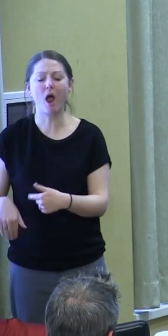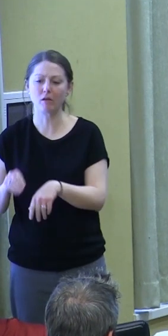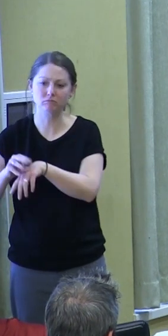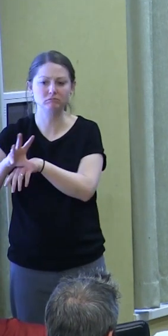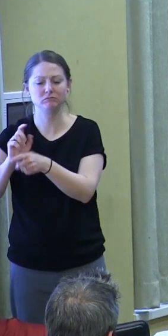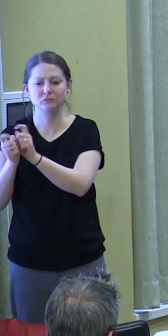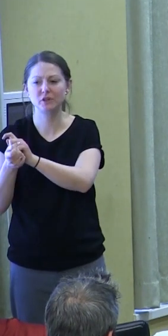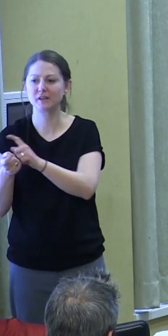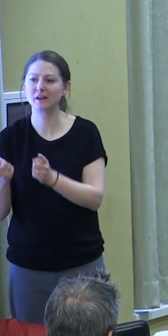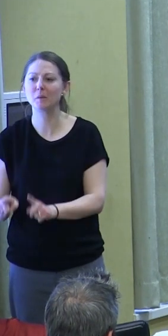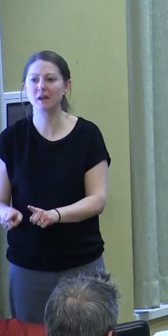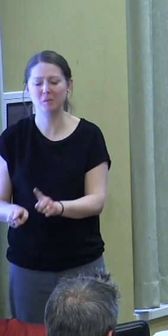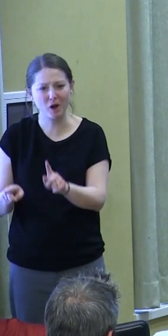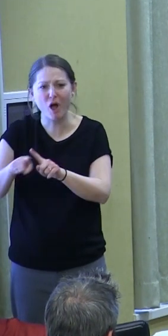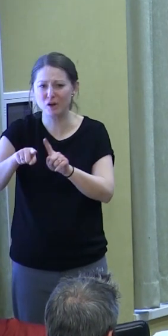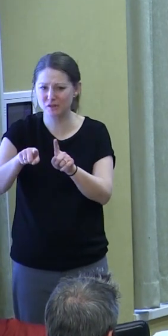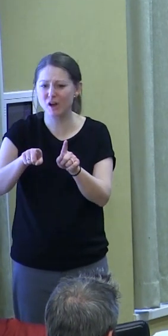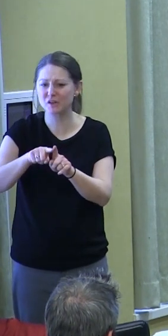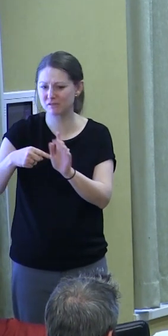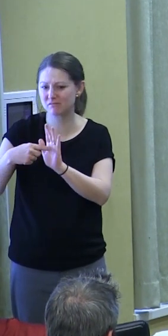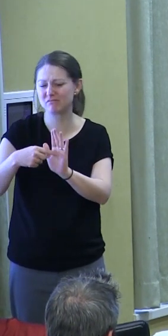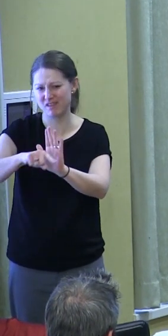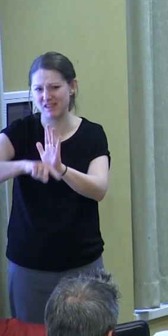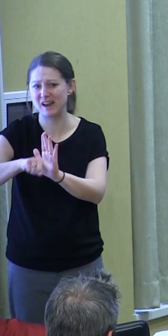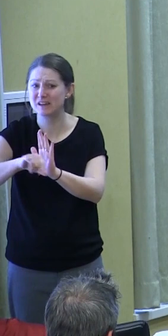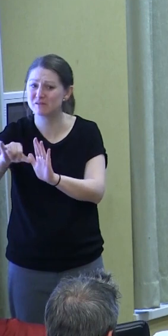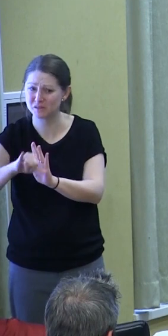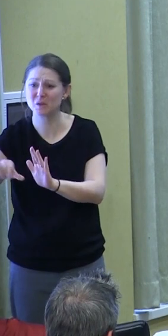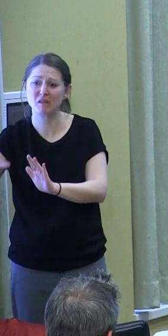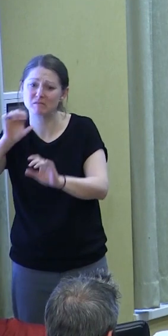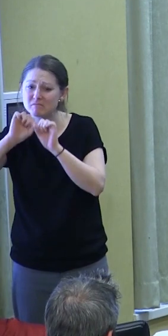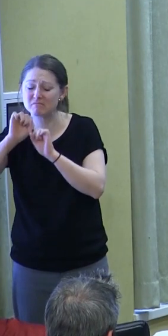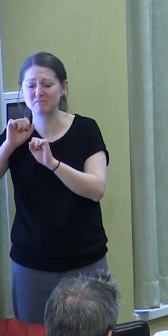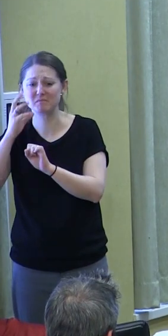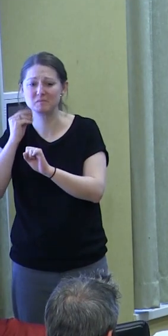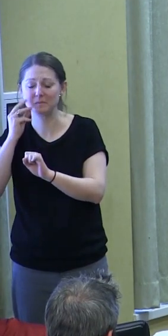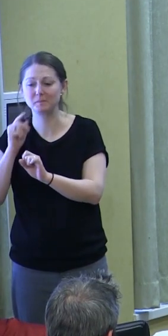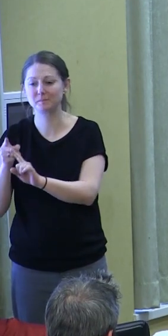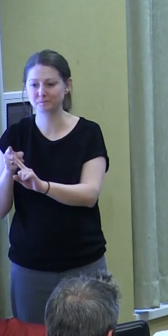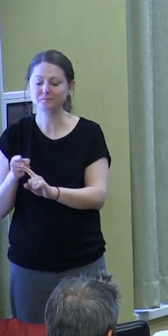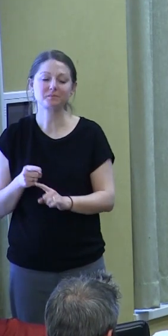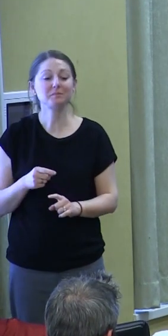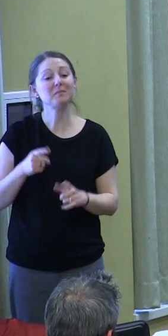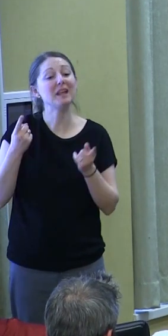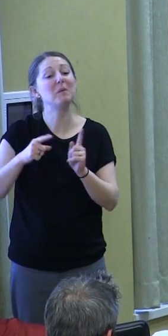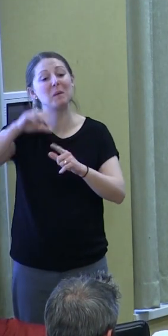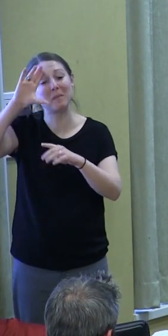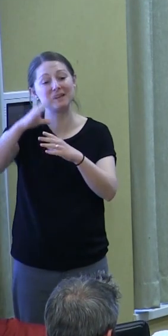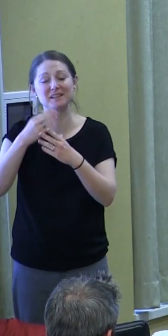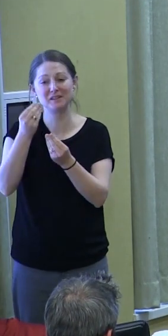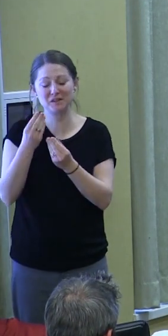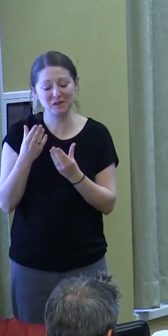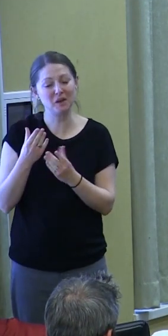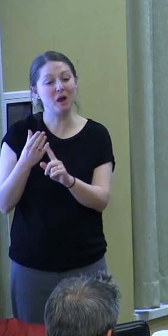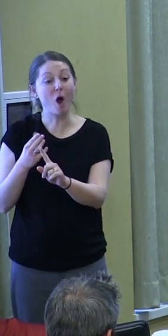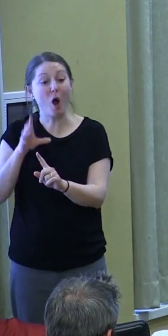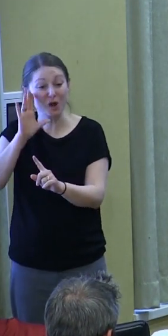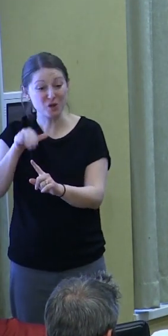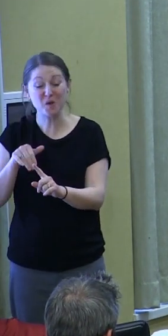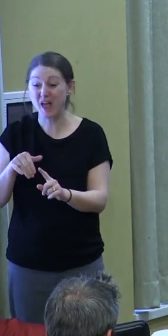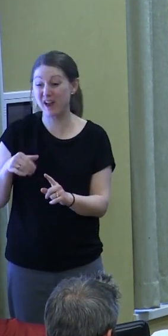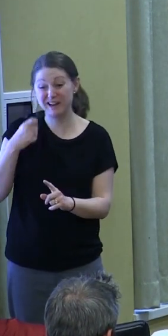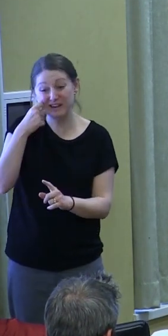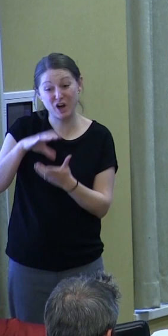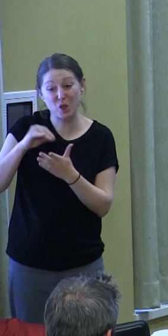son over the weekend was reading this children's biography of Martin Luther King and he's like, Mom, you know, Martin Luther King won the Nobel Prize.